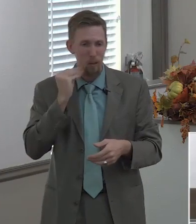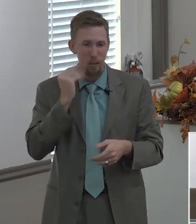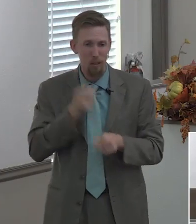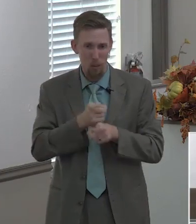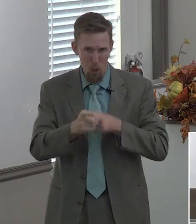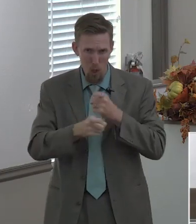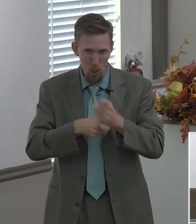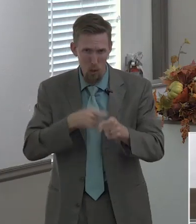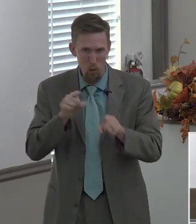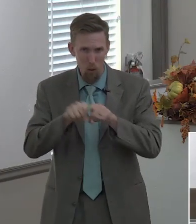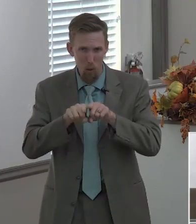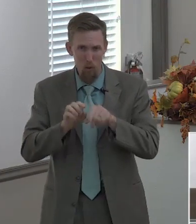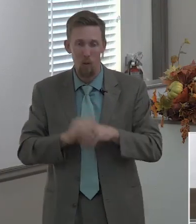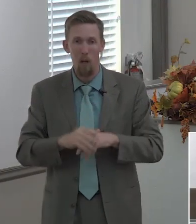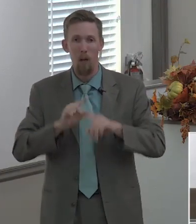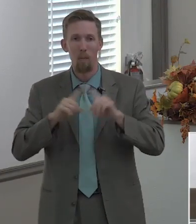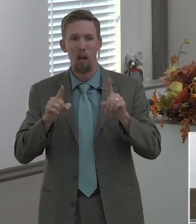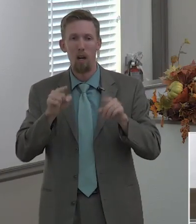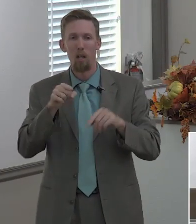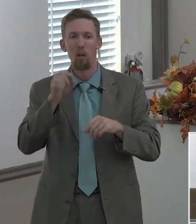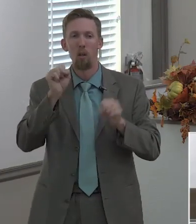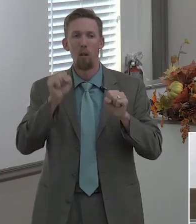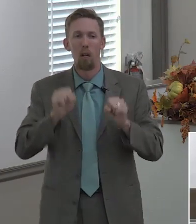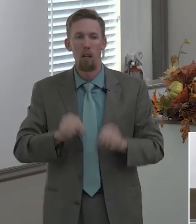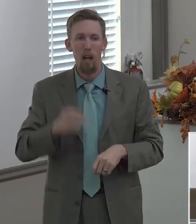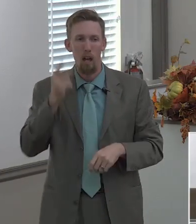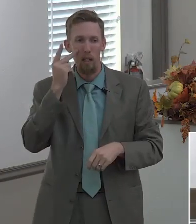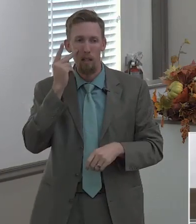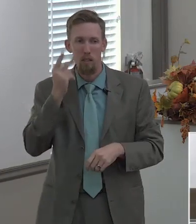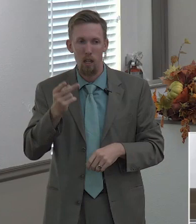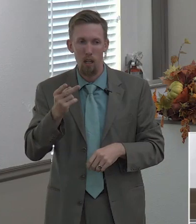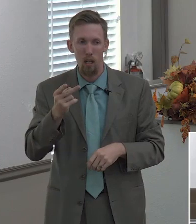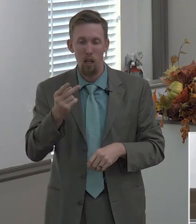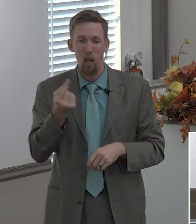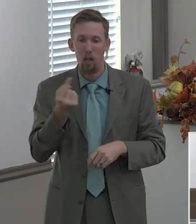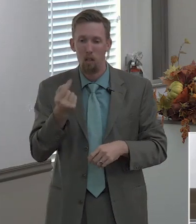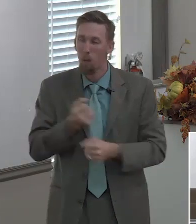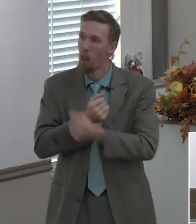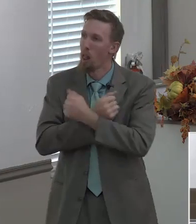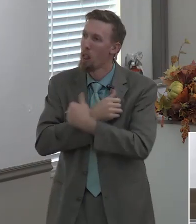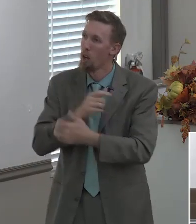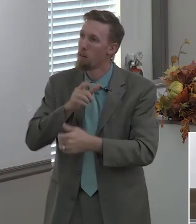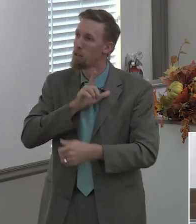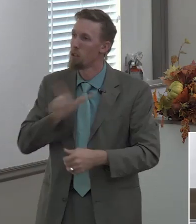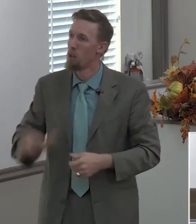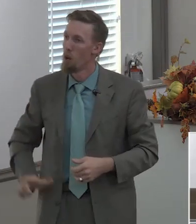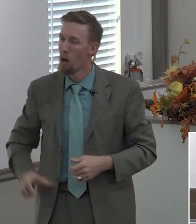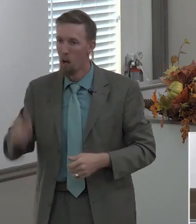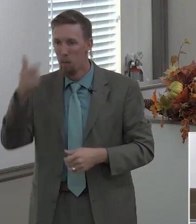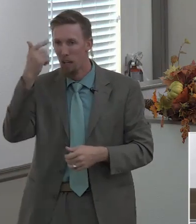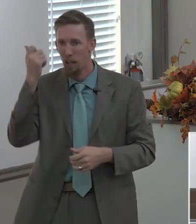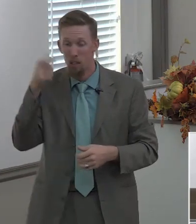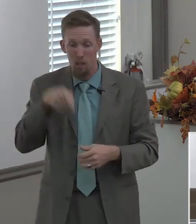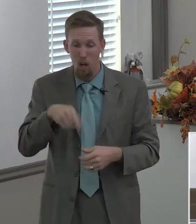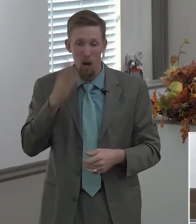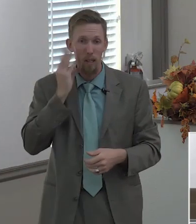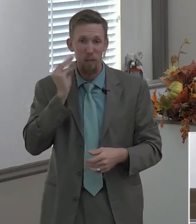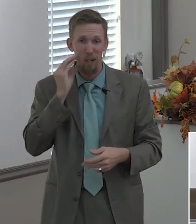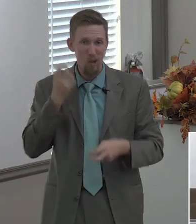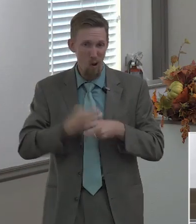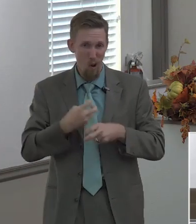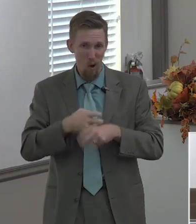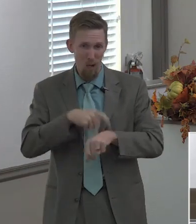you know you can really tell that somebody's got a heart for the lord when in the midst of their own trial they're